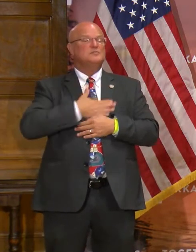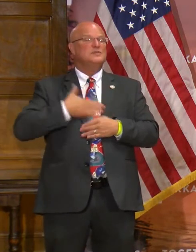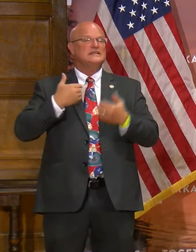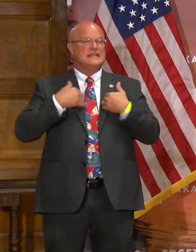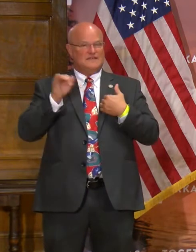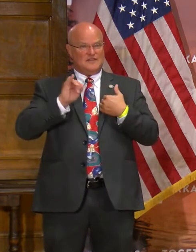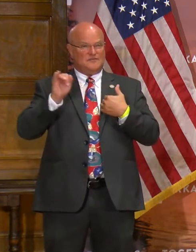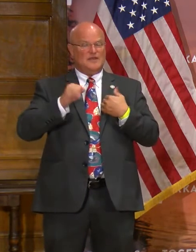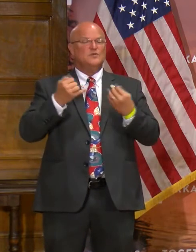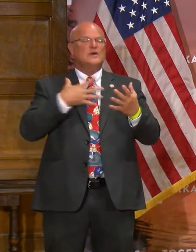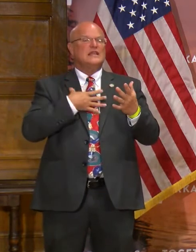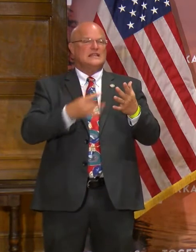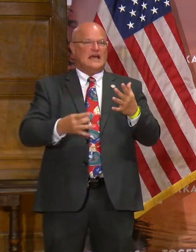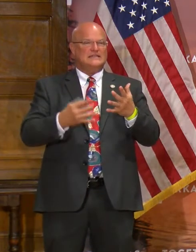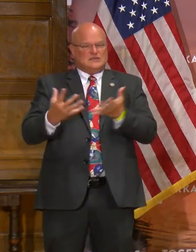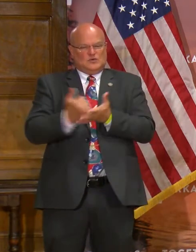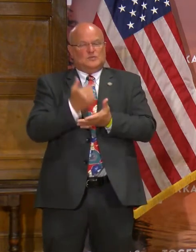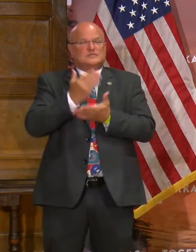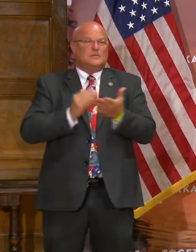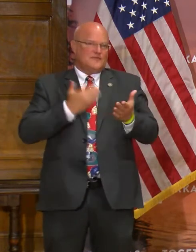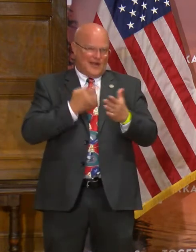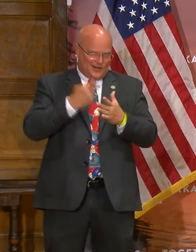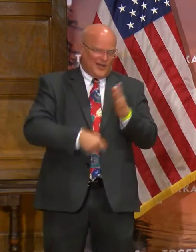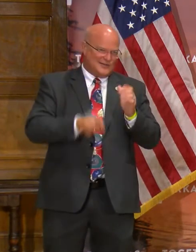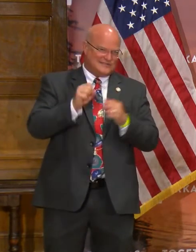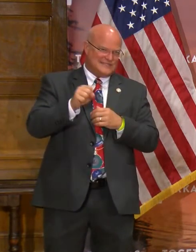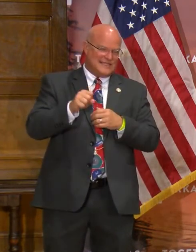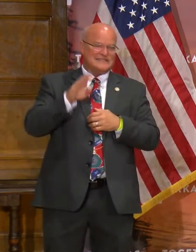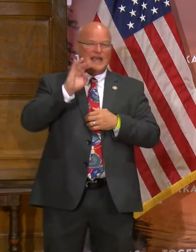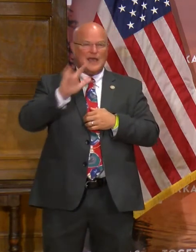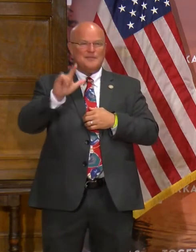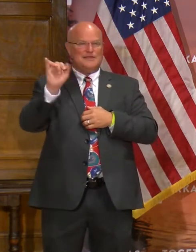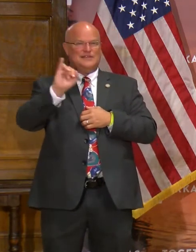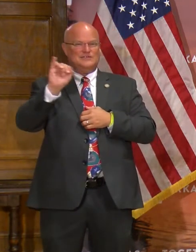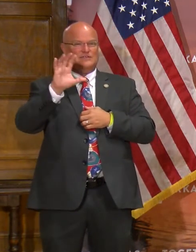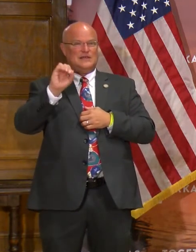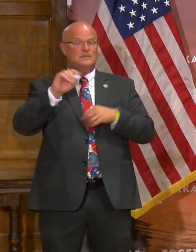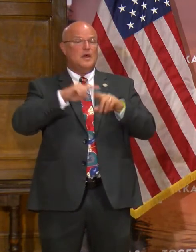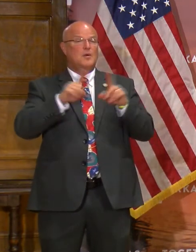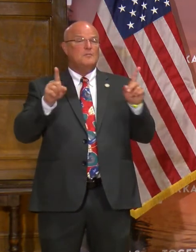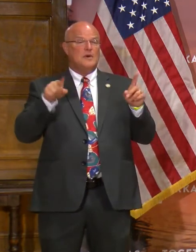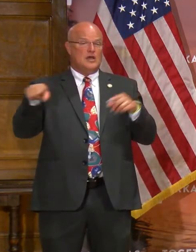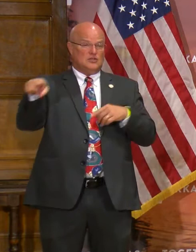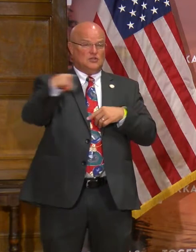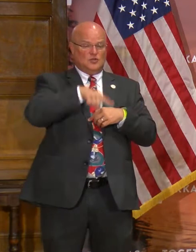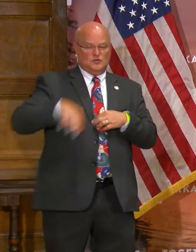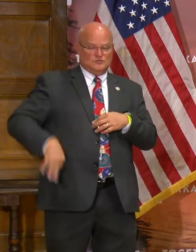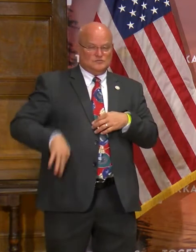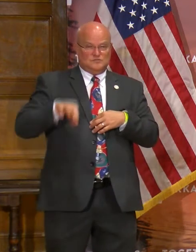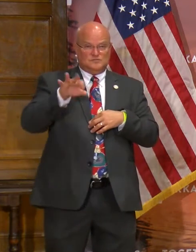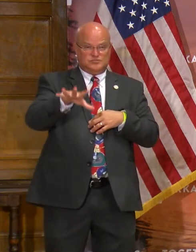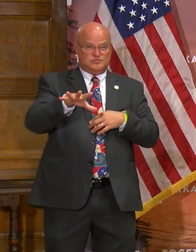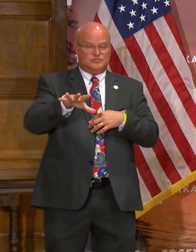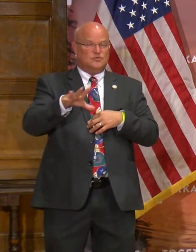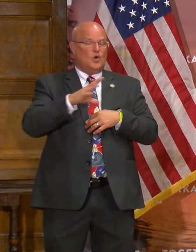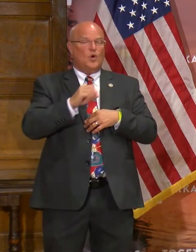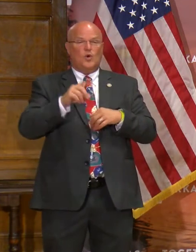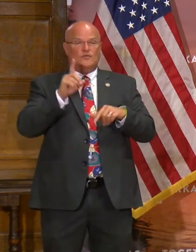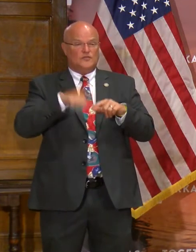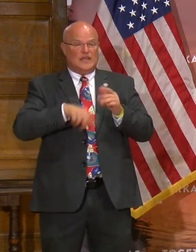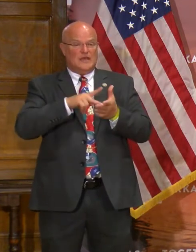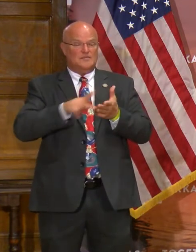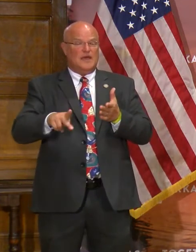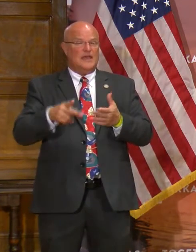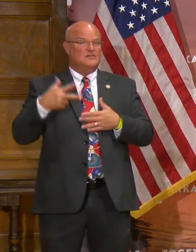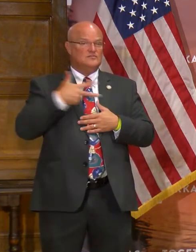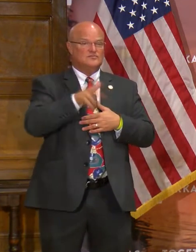the information. We would like to recoup some of our costs and bill your insurance. But no one will be turned away for inability to